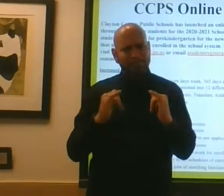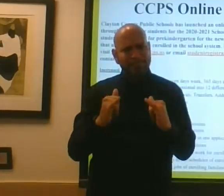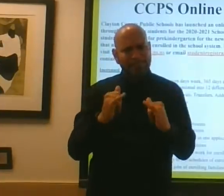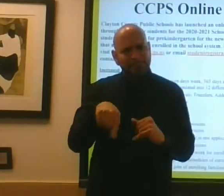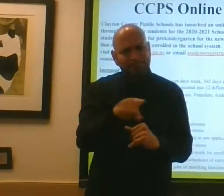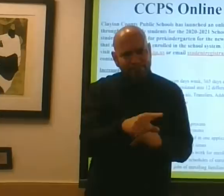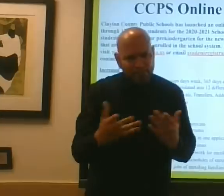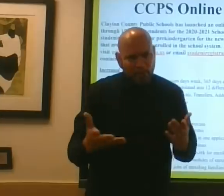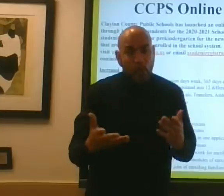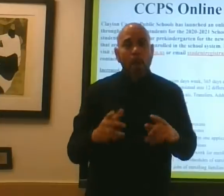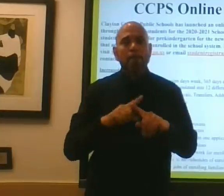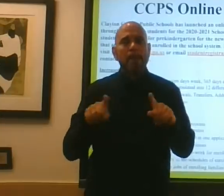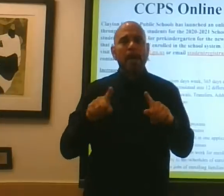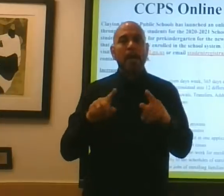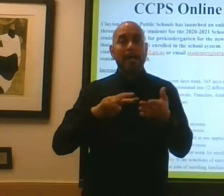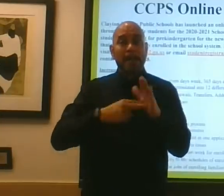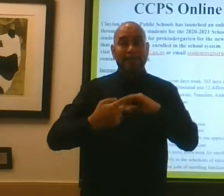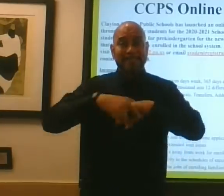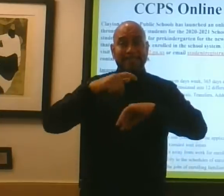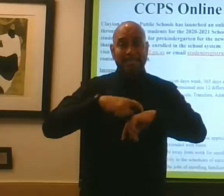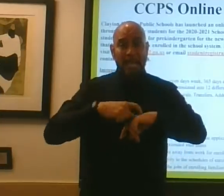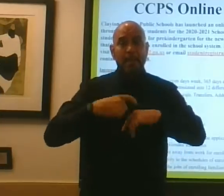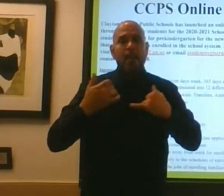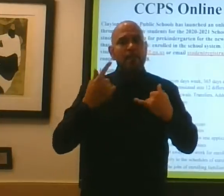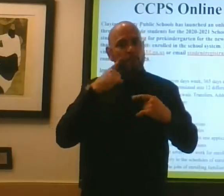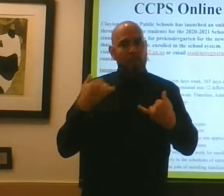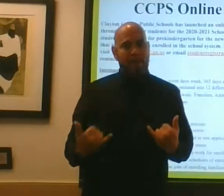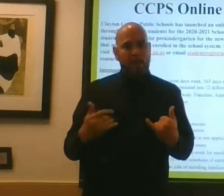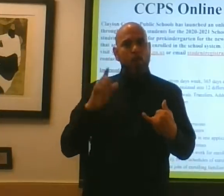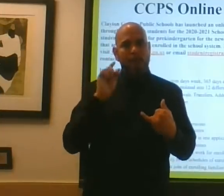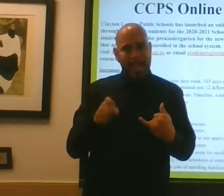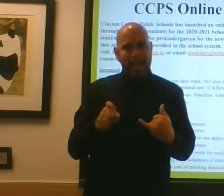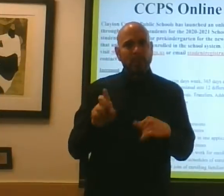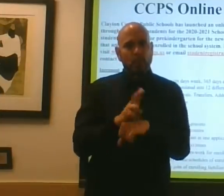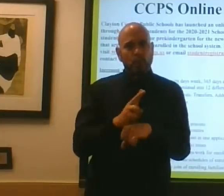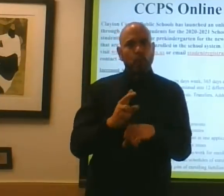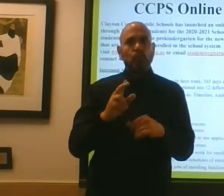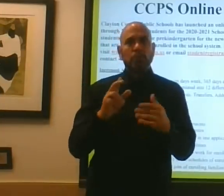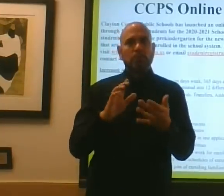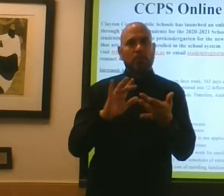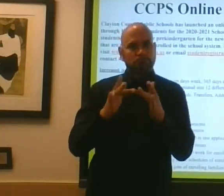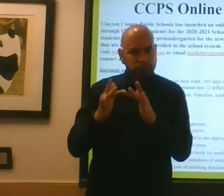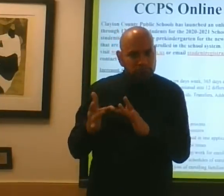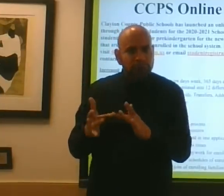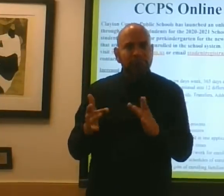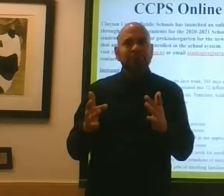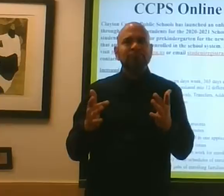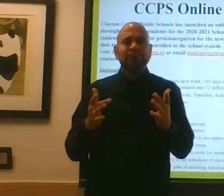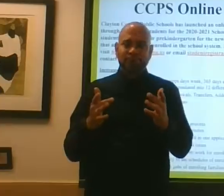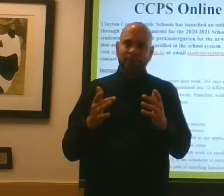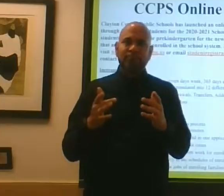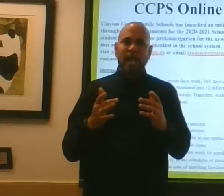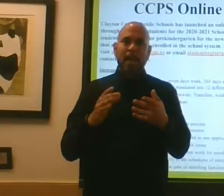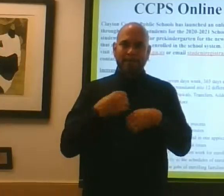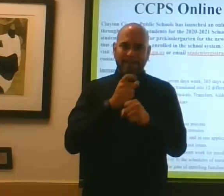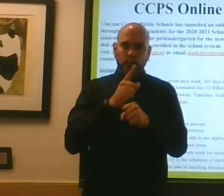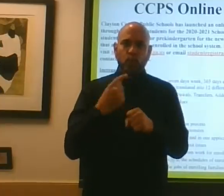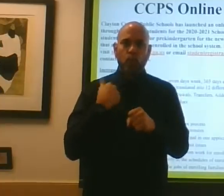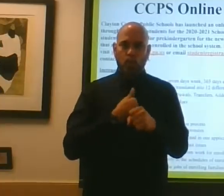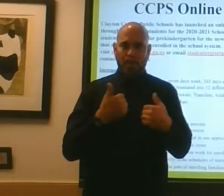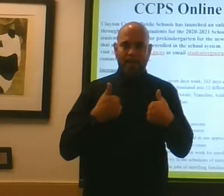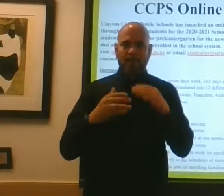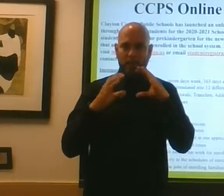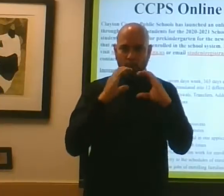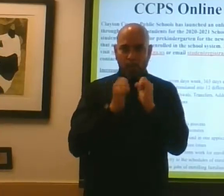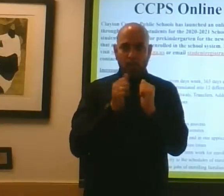got to use the tools that we have to ensure instruction and to ensure that we are in communication with our parents